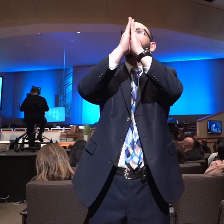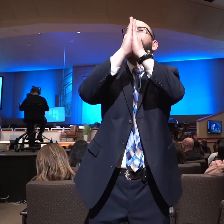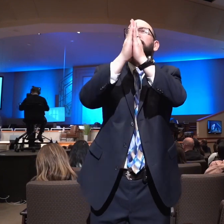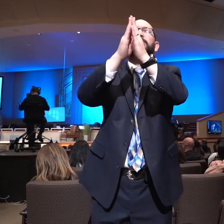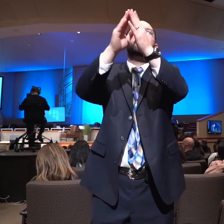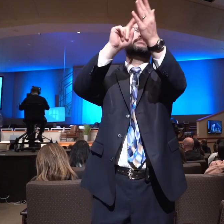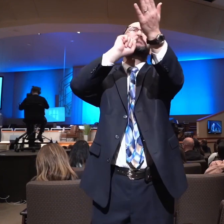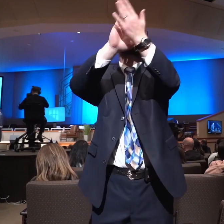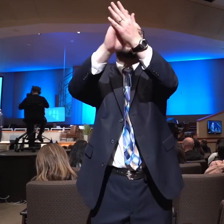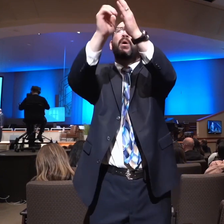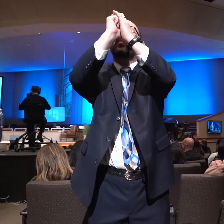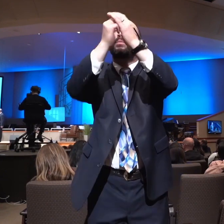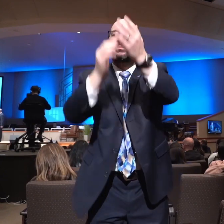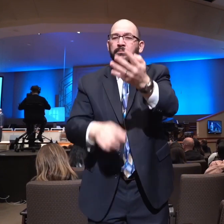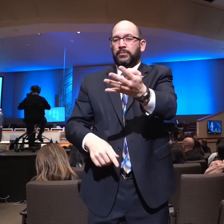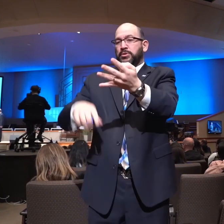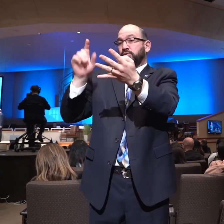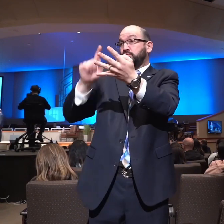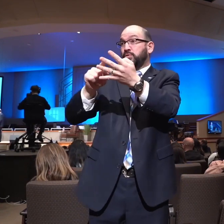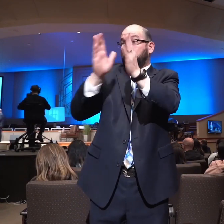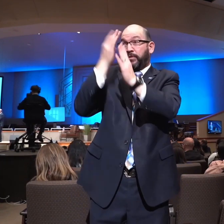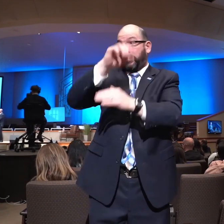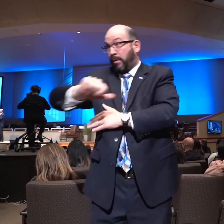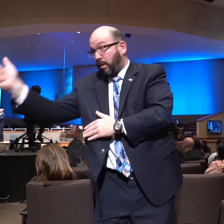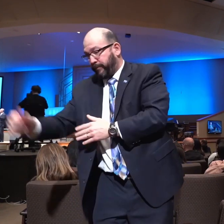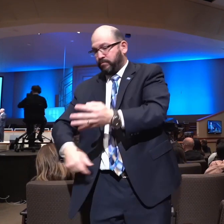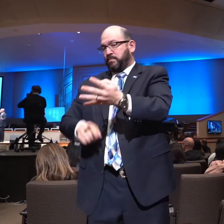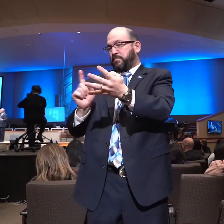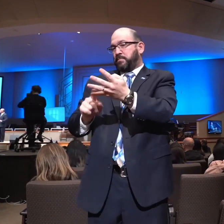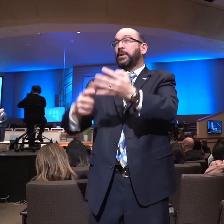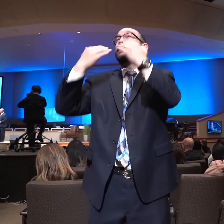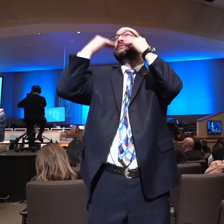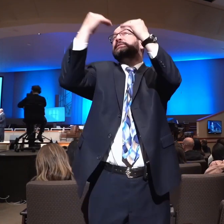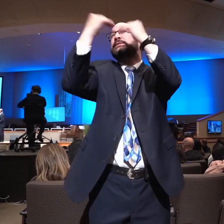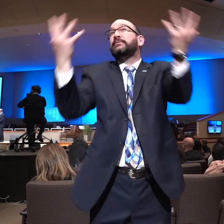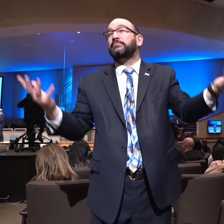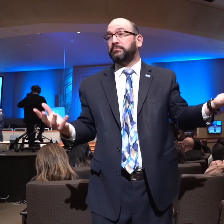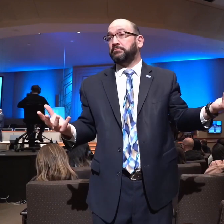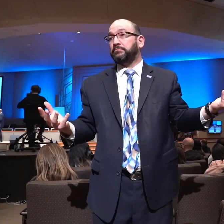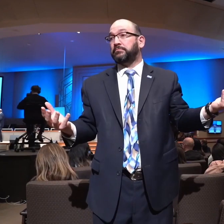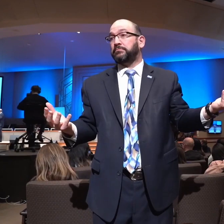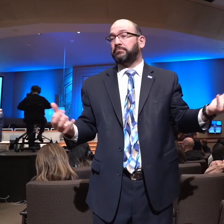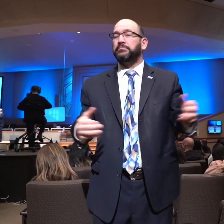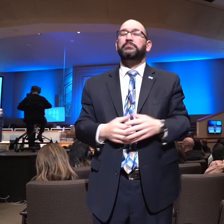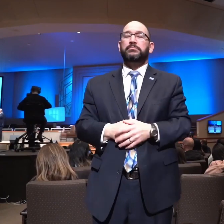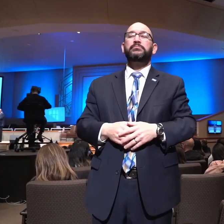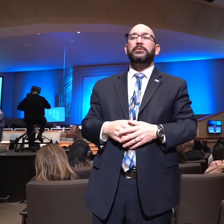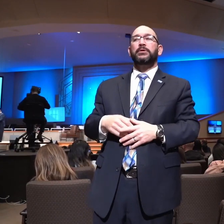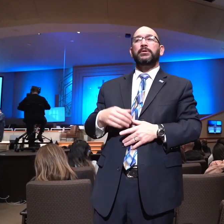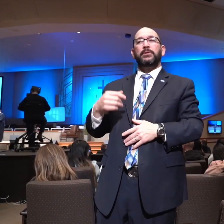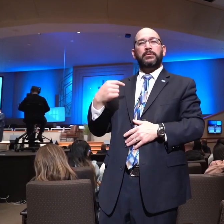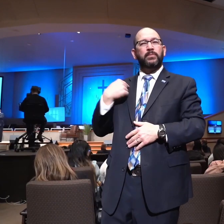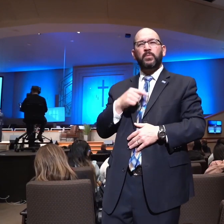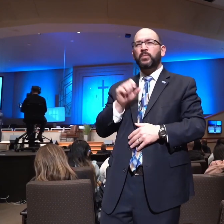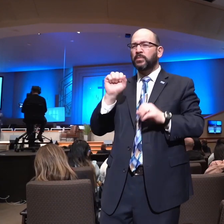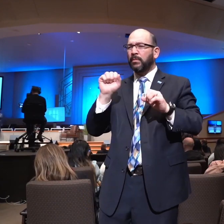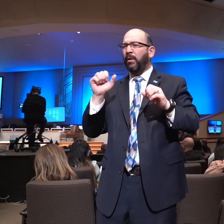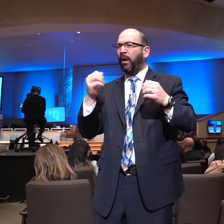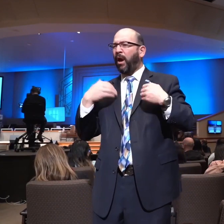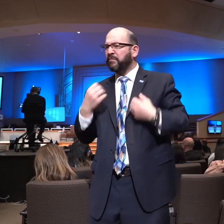prayer is giving of thanks. There are many models to prayer that we have learned over the years. If you want to take just that verse and write it out on a